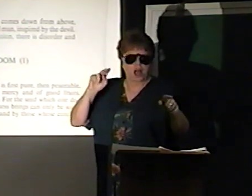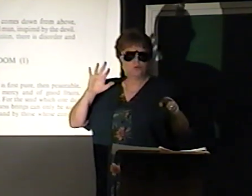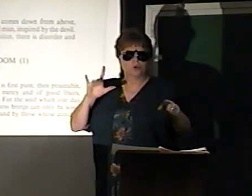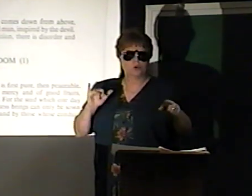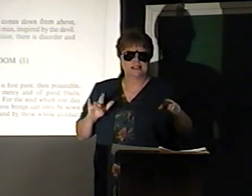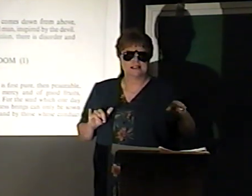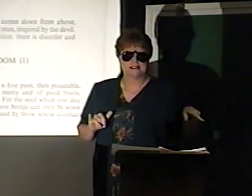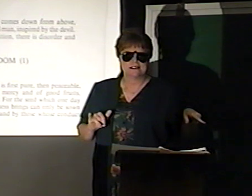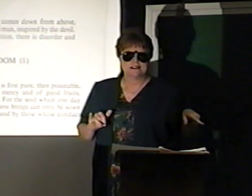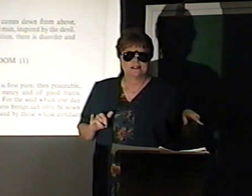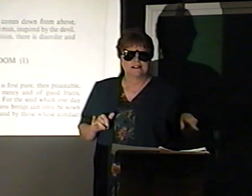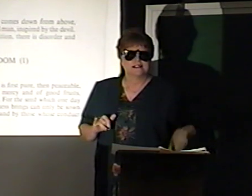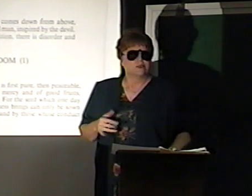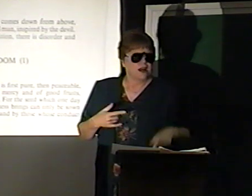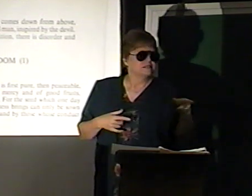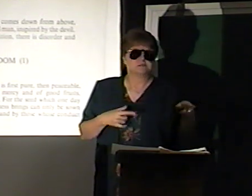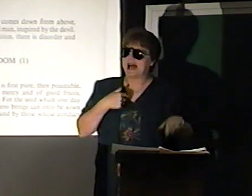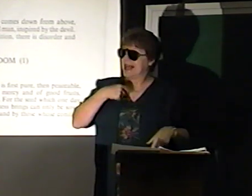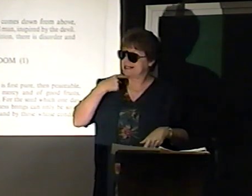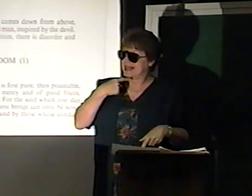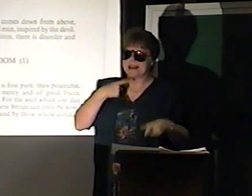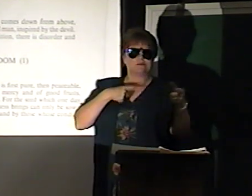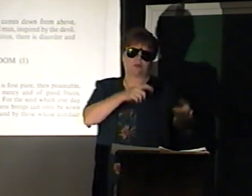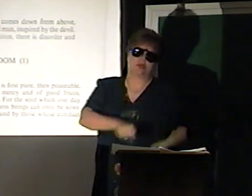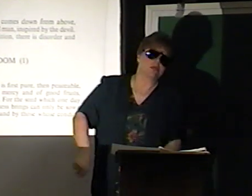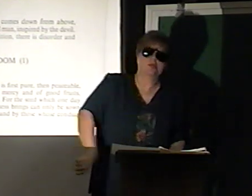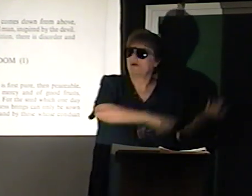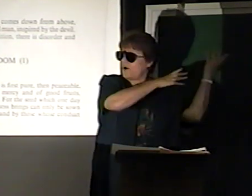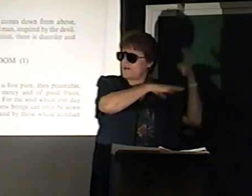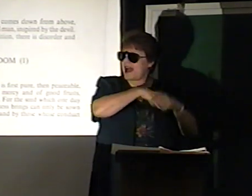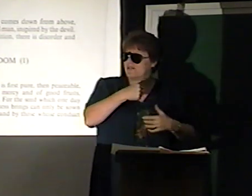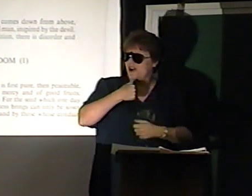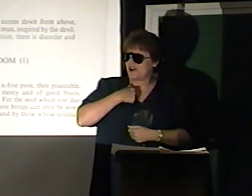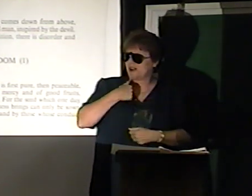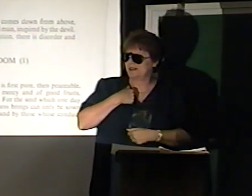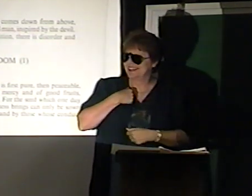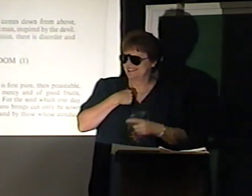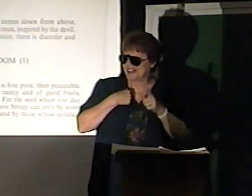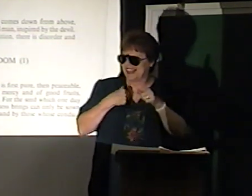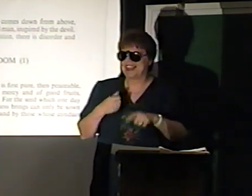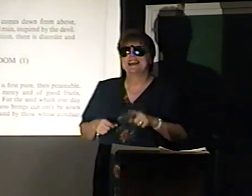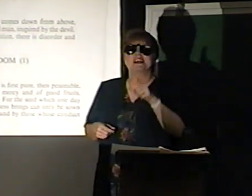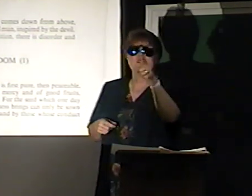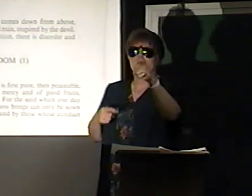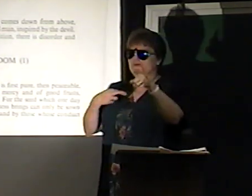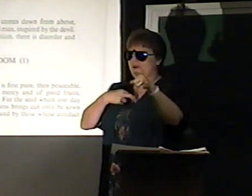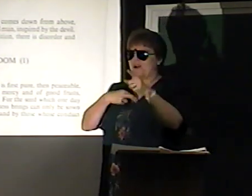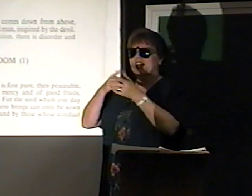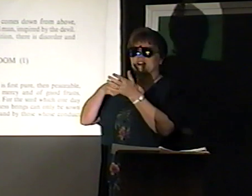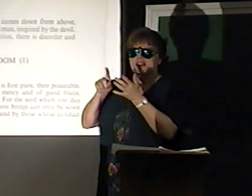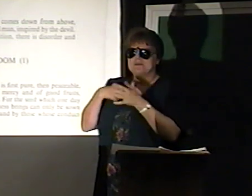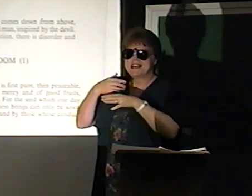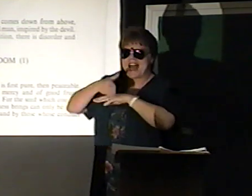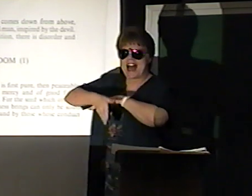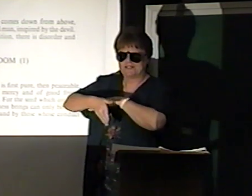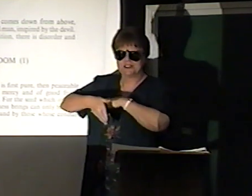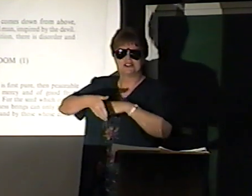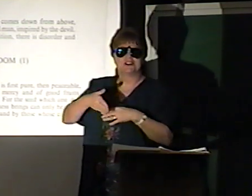unruly. I said, throw them out of the army today. The boys sent me out here.